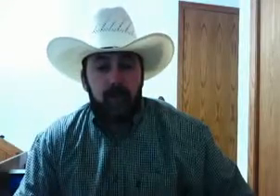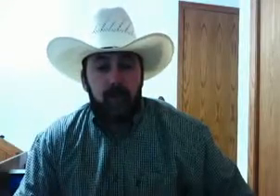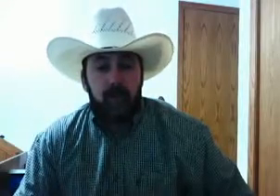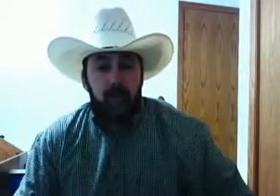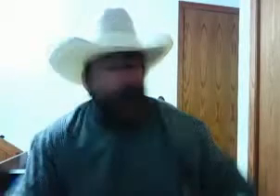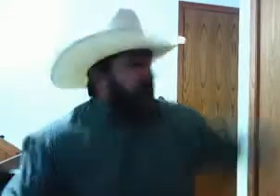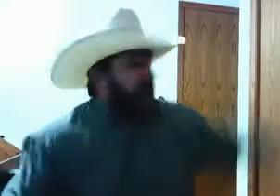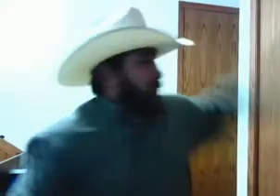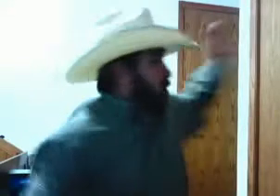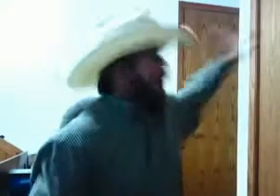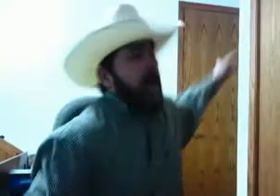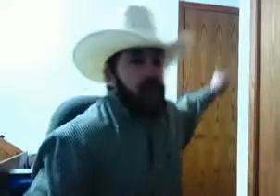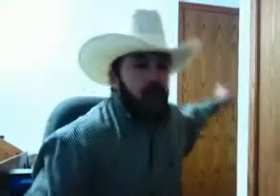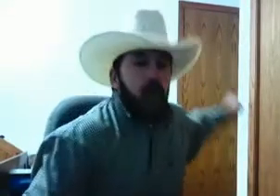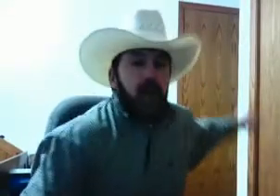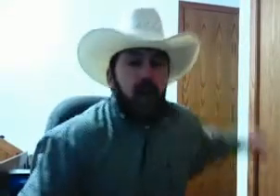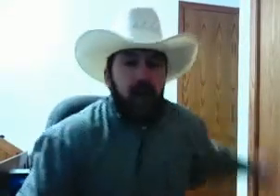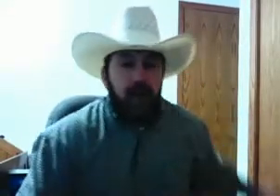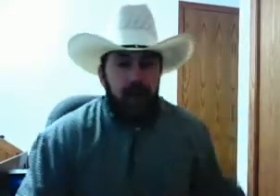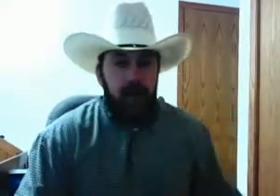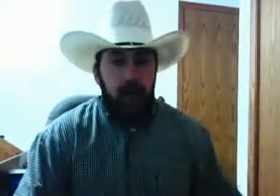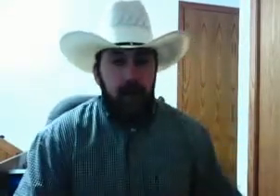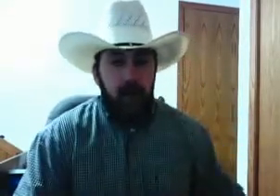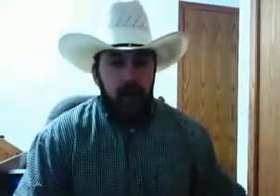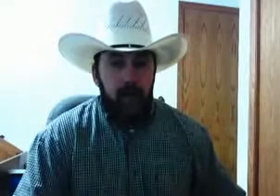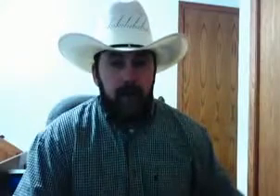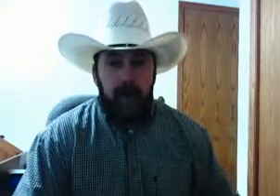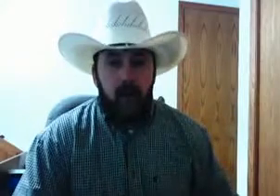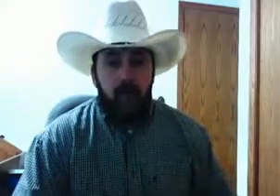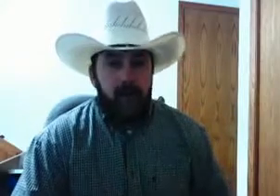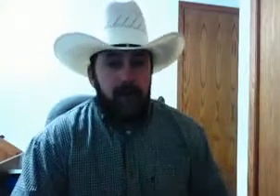I can stand before God when He calls my soul.